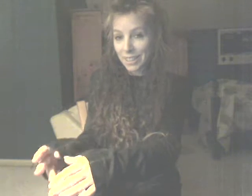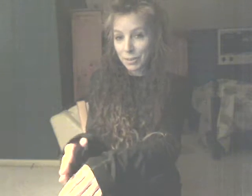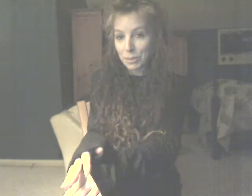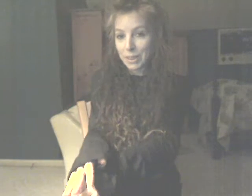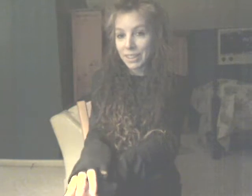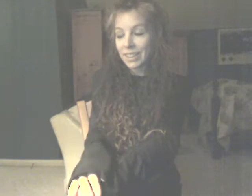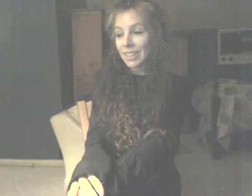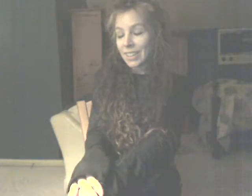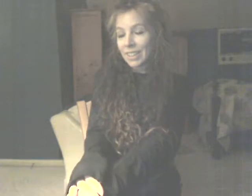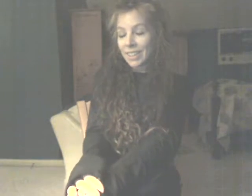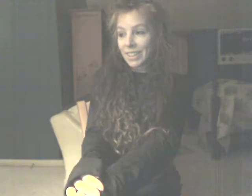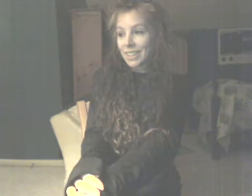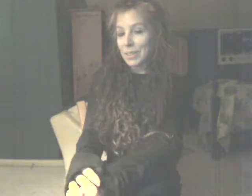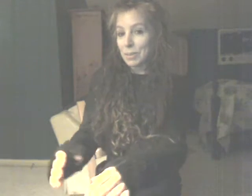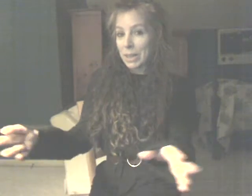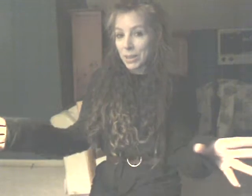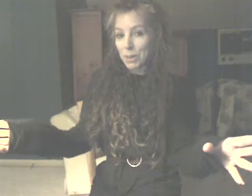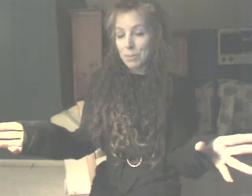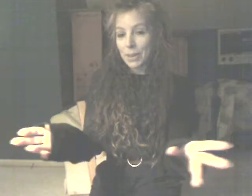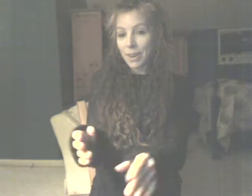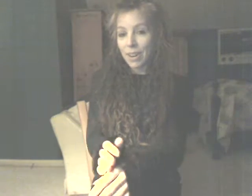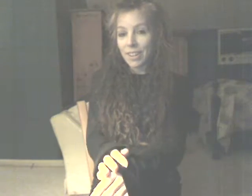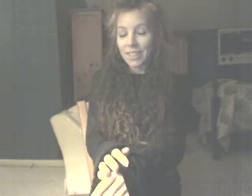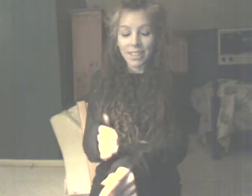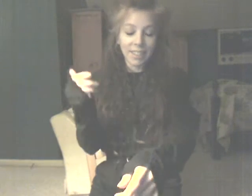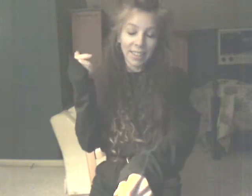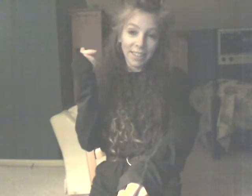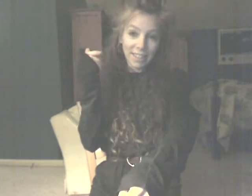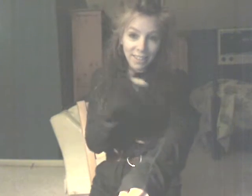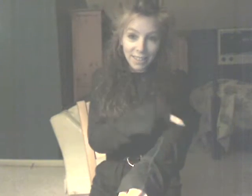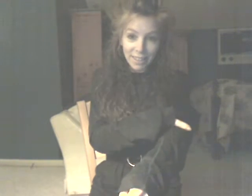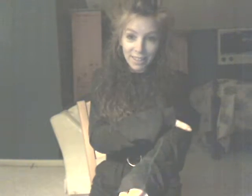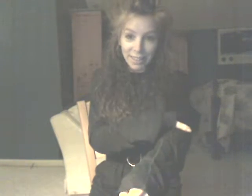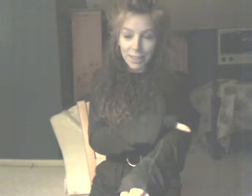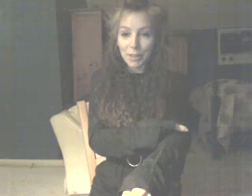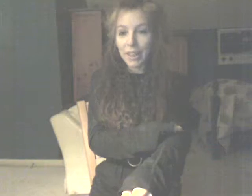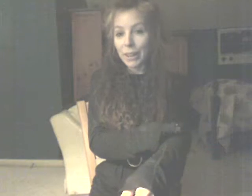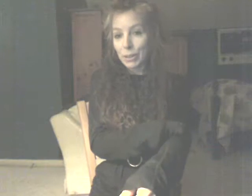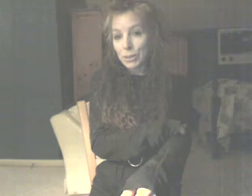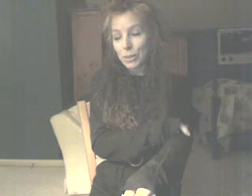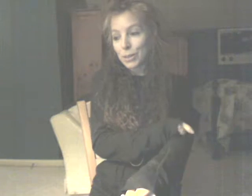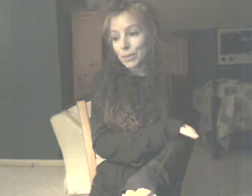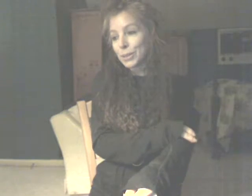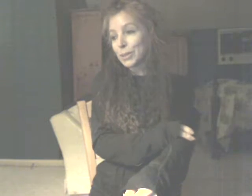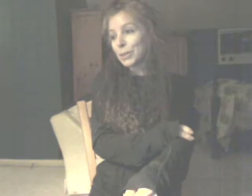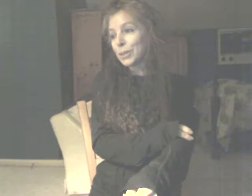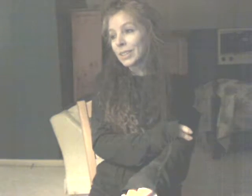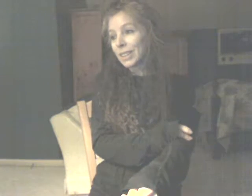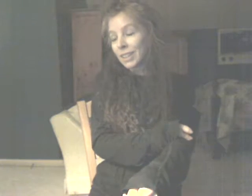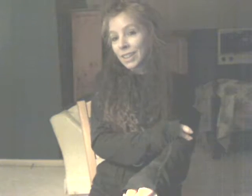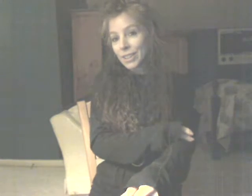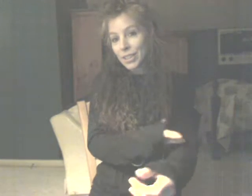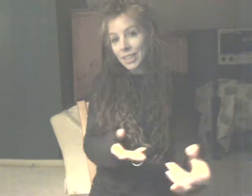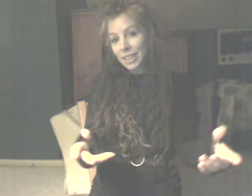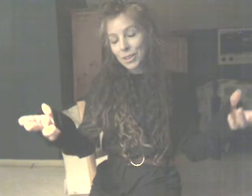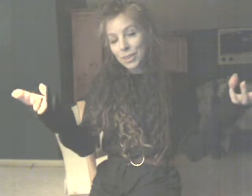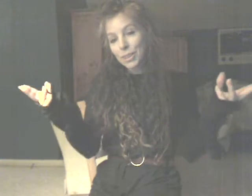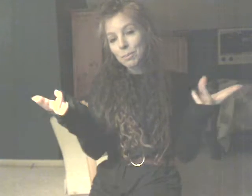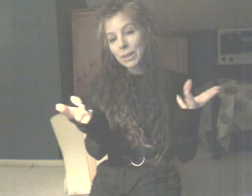everywhere. You know, big hopes of hearts and then, and the, and the arrows through and it's just like this, this big,